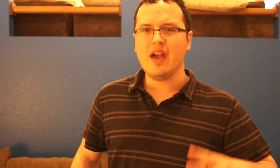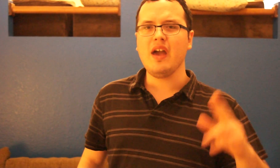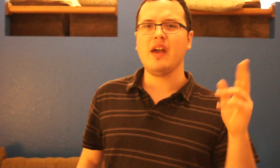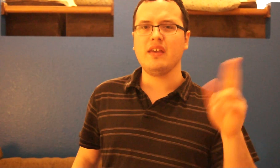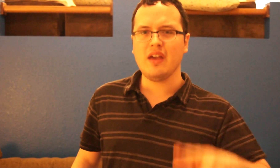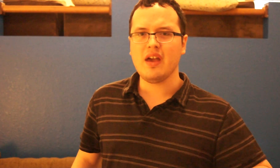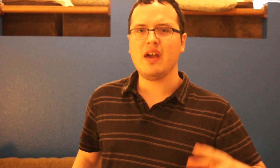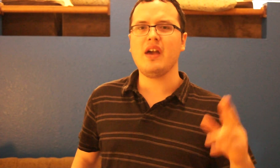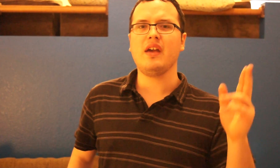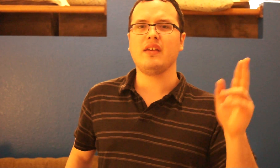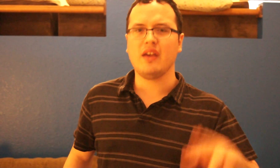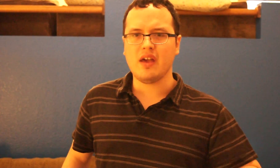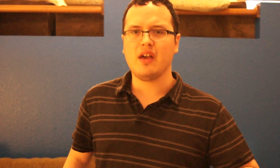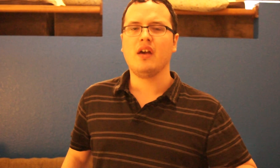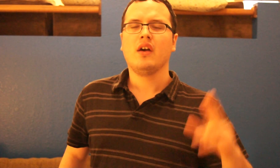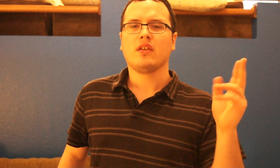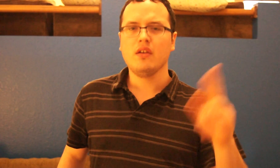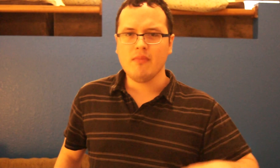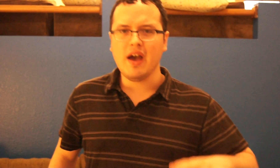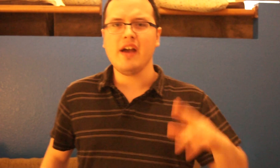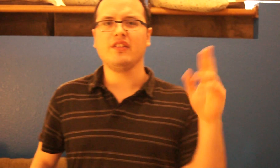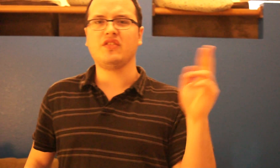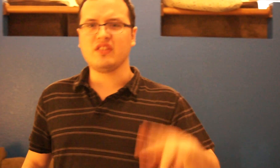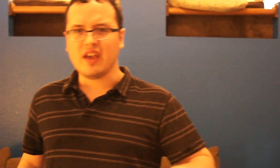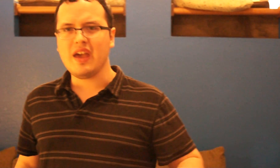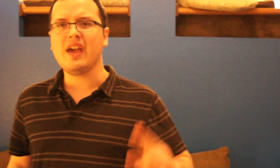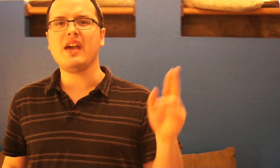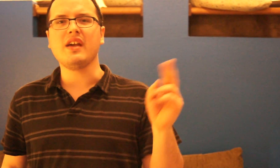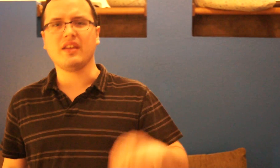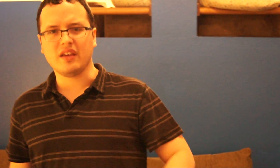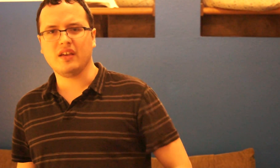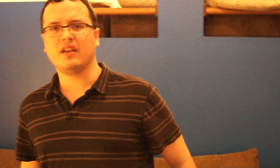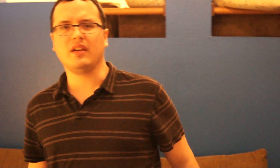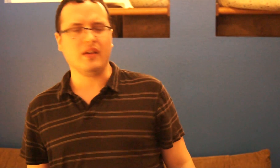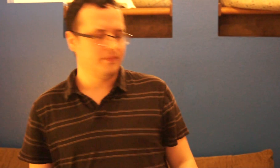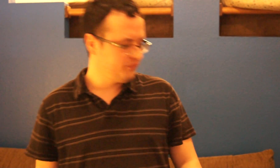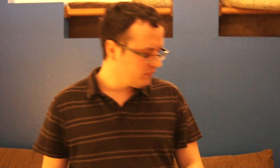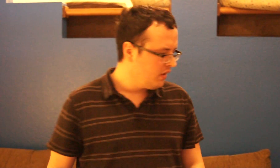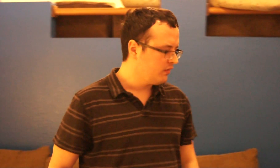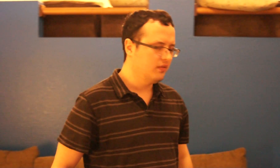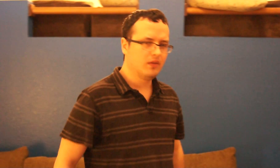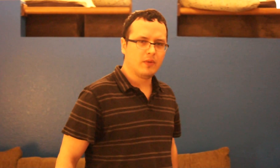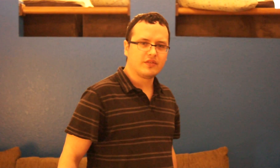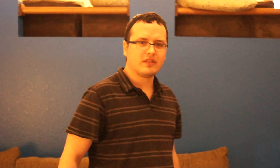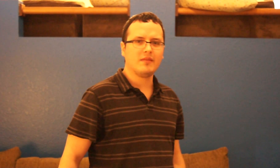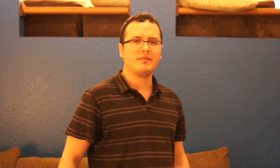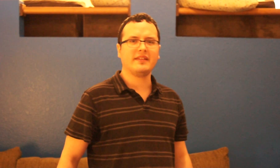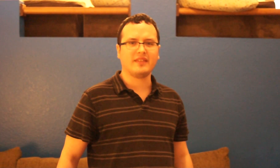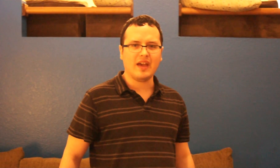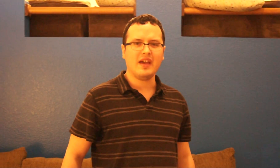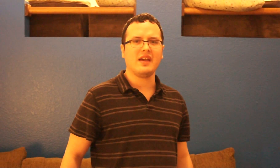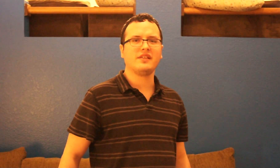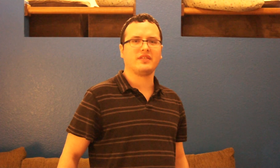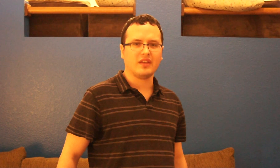yeah yeah yeah might just stay here yeah oh wow you